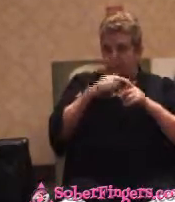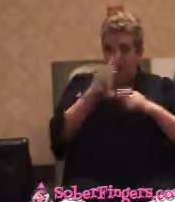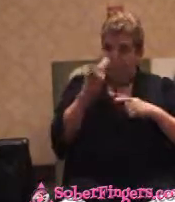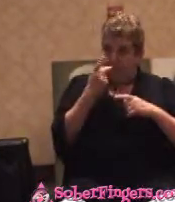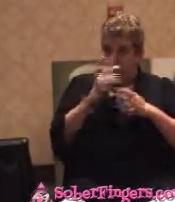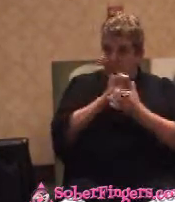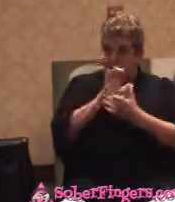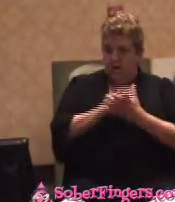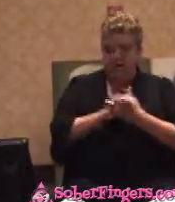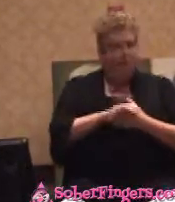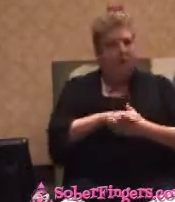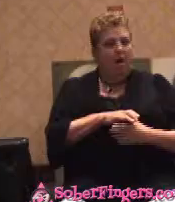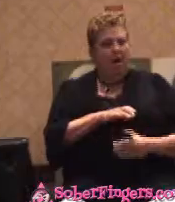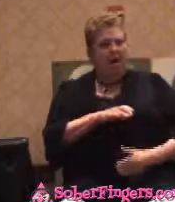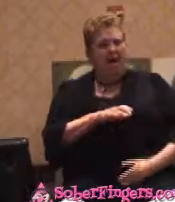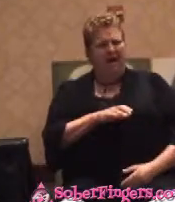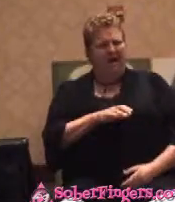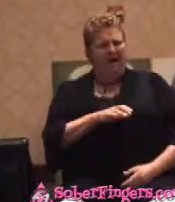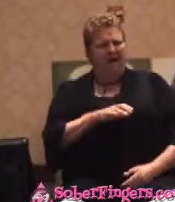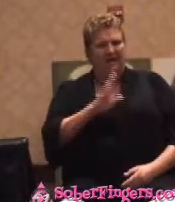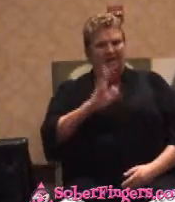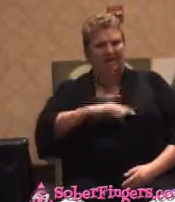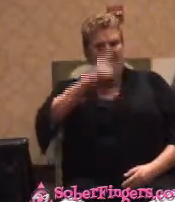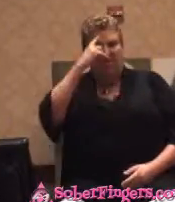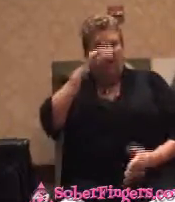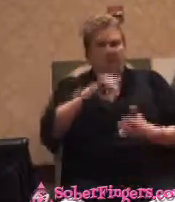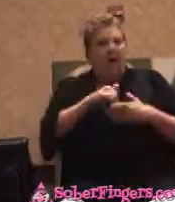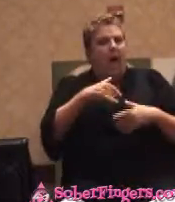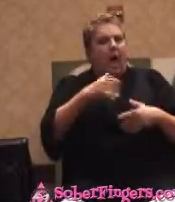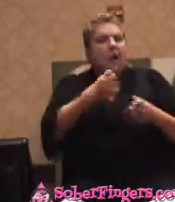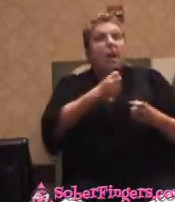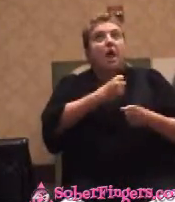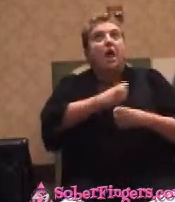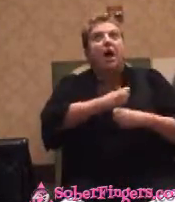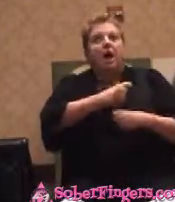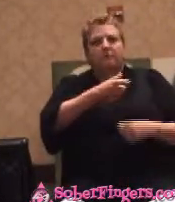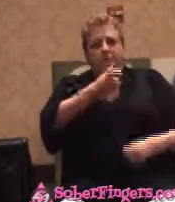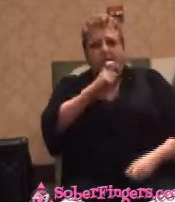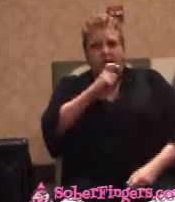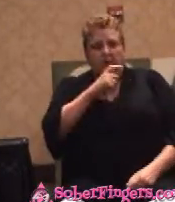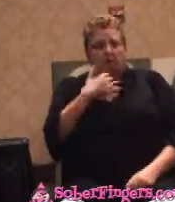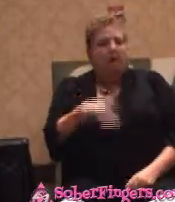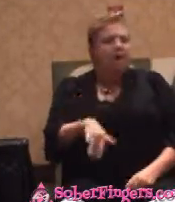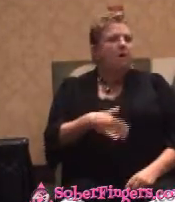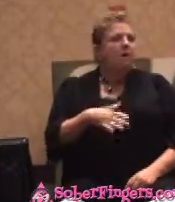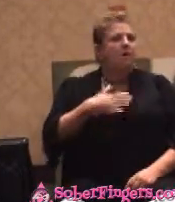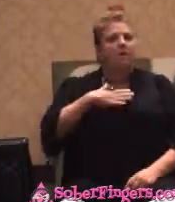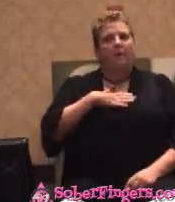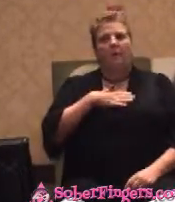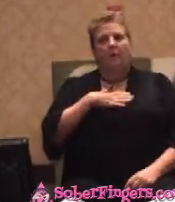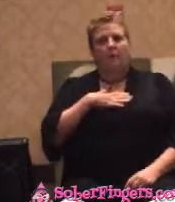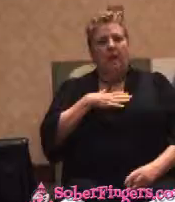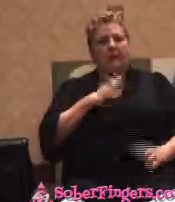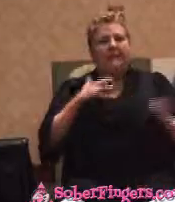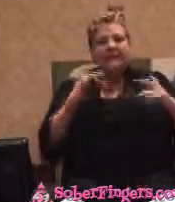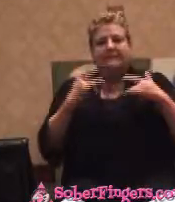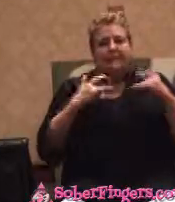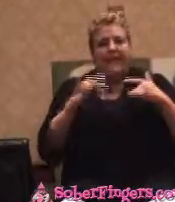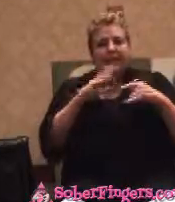I like to drunk. God, I just love it too. I mean, I can get excited about getting